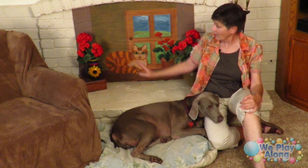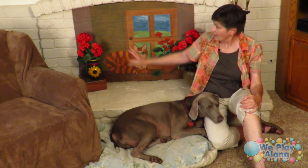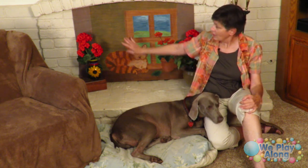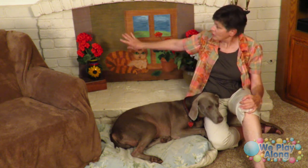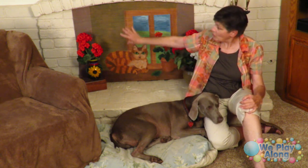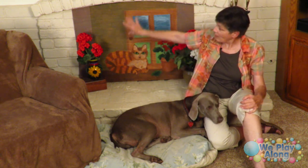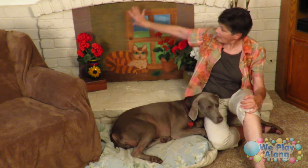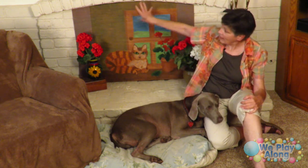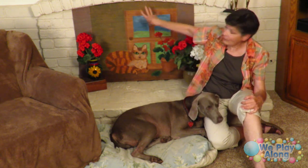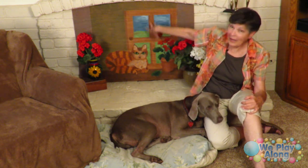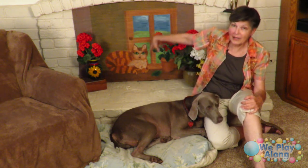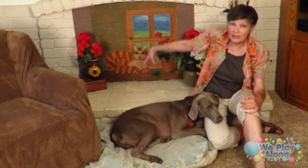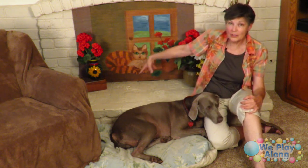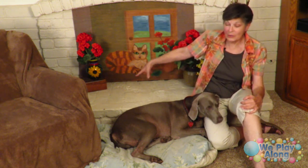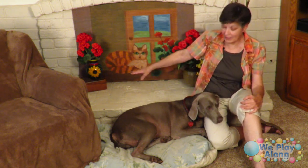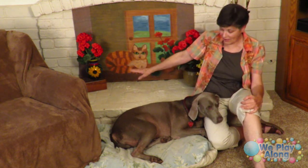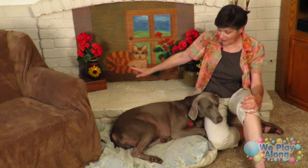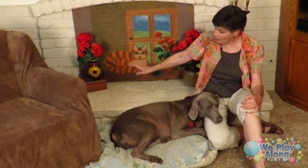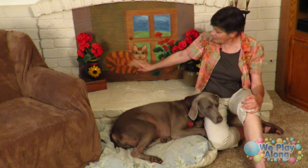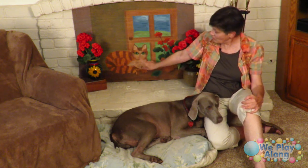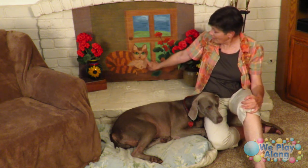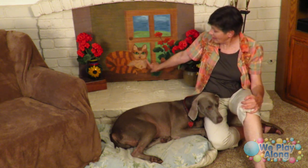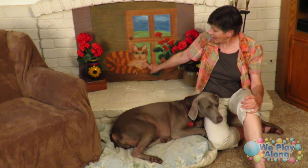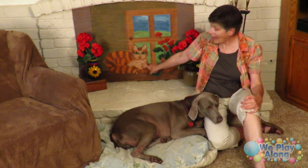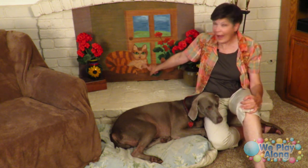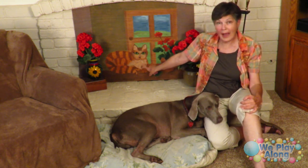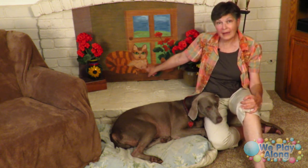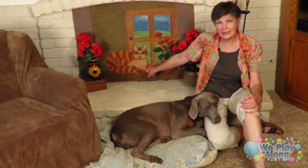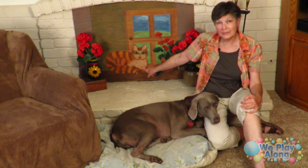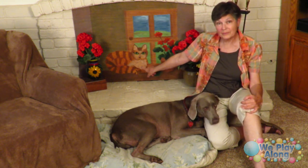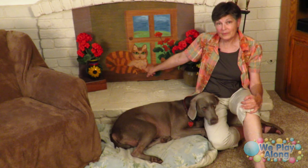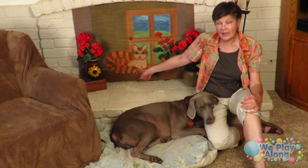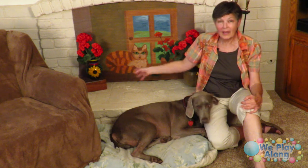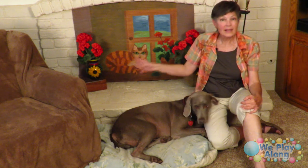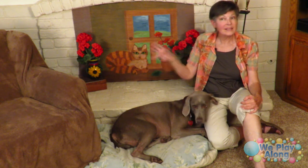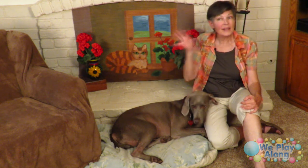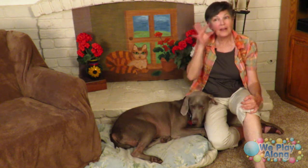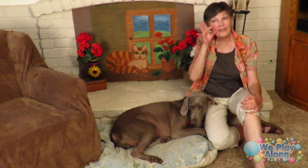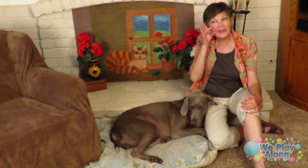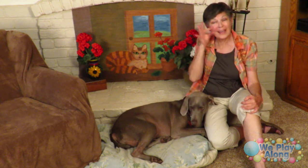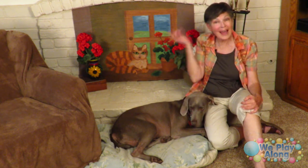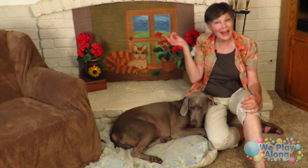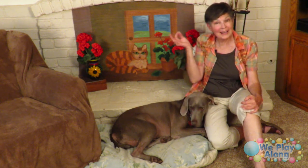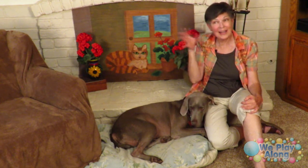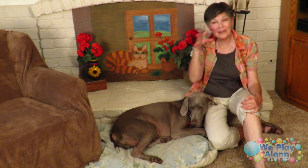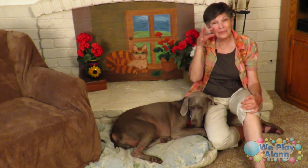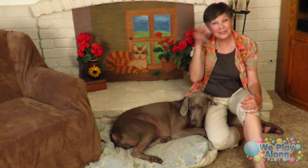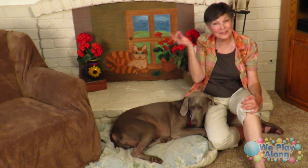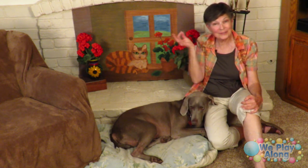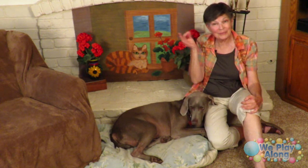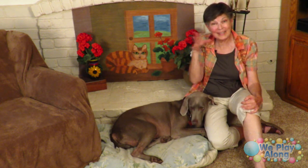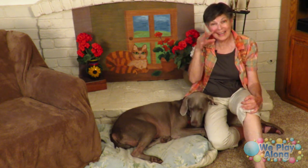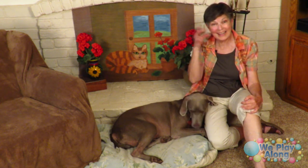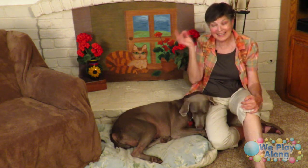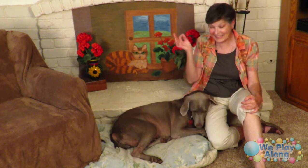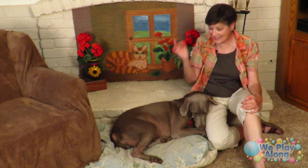so I painted a screen now I've always wanted a cat the sign for cat they have whiskers would be like this